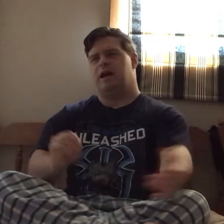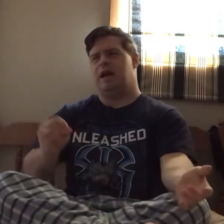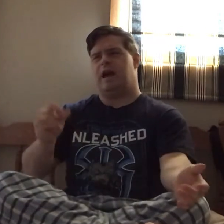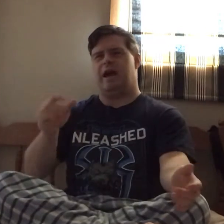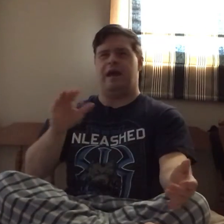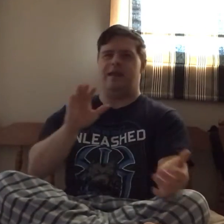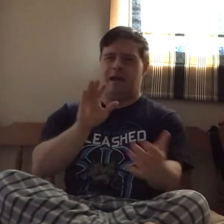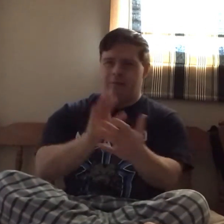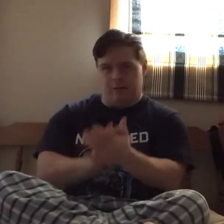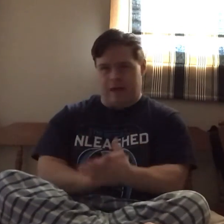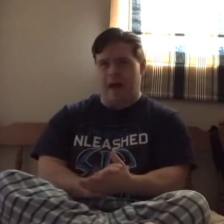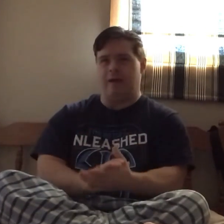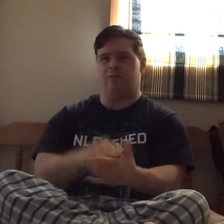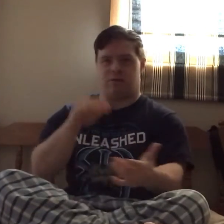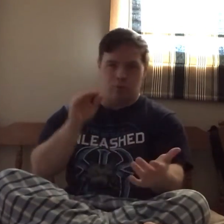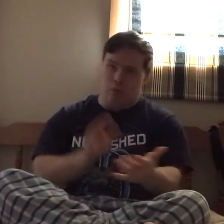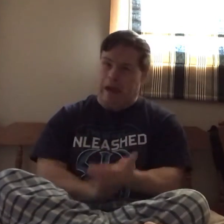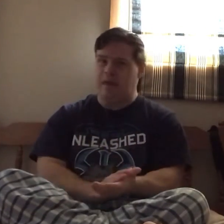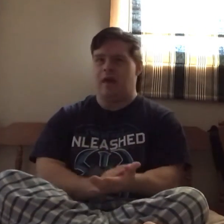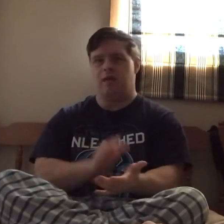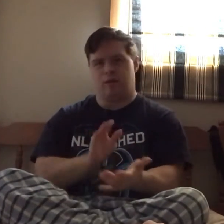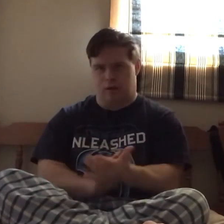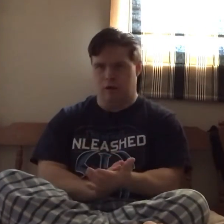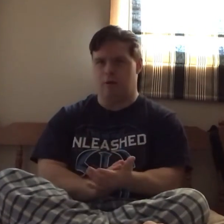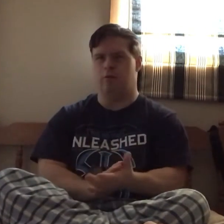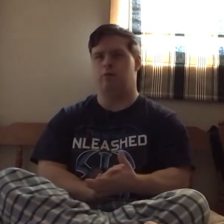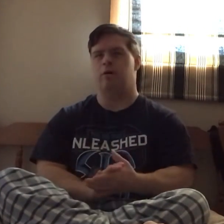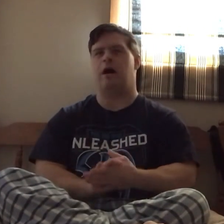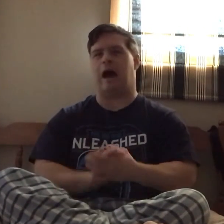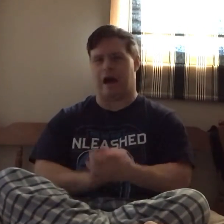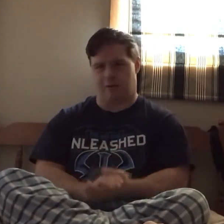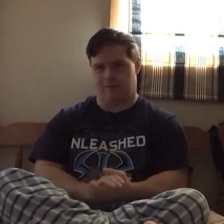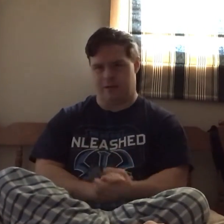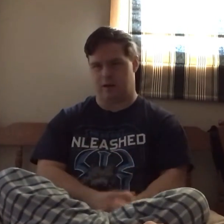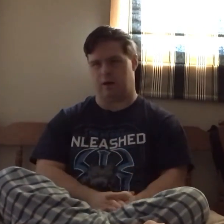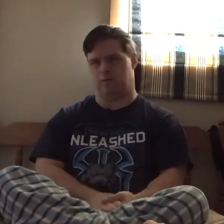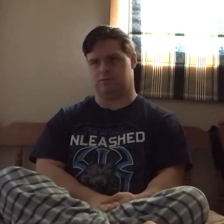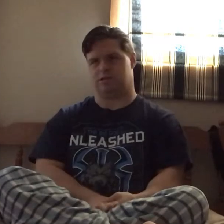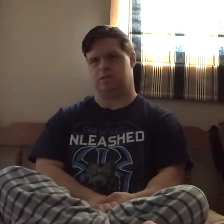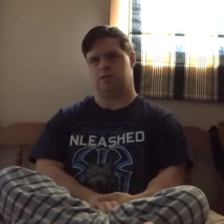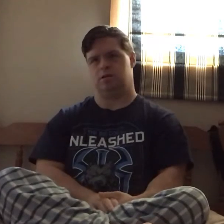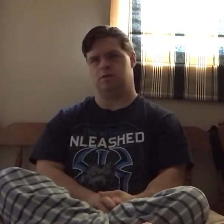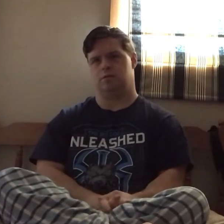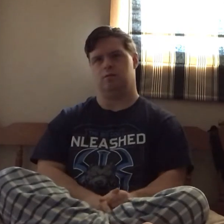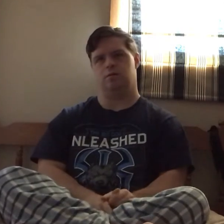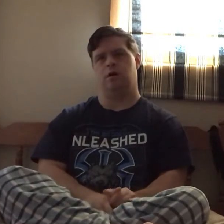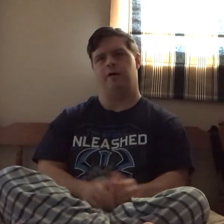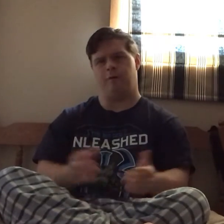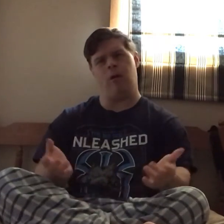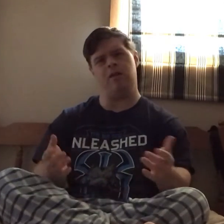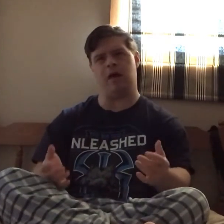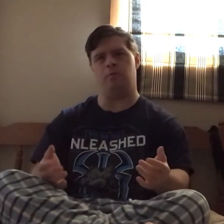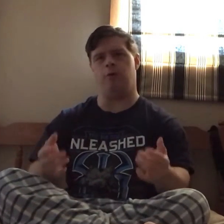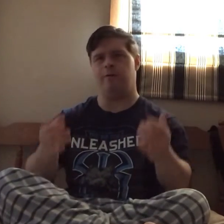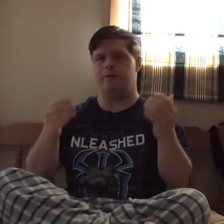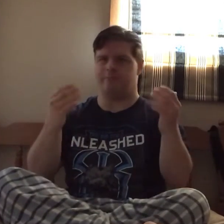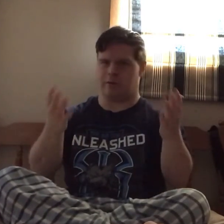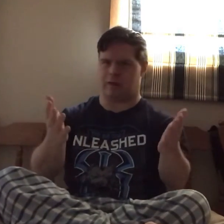And it will get you straight to our videos. For example, for this